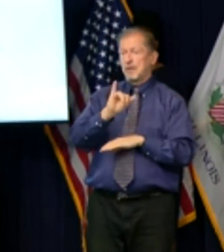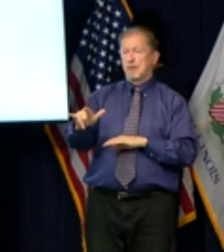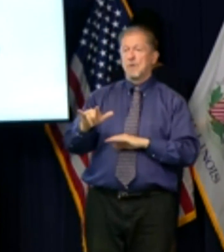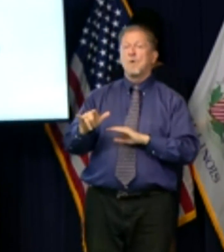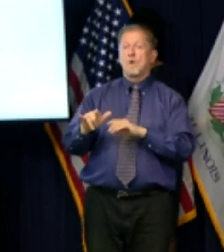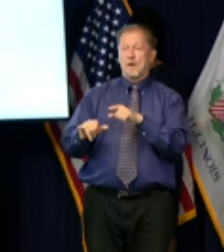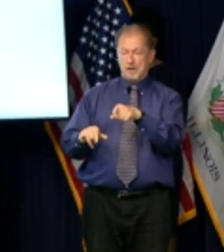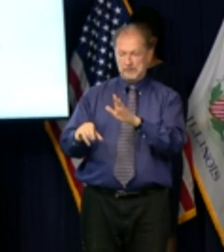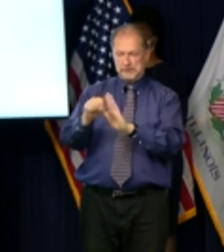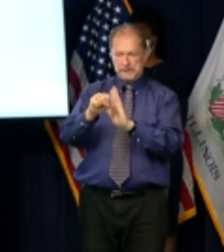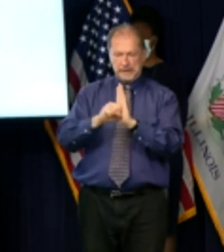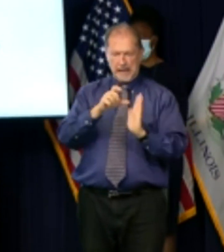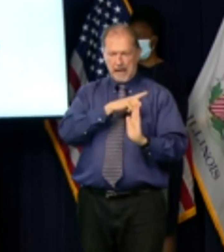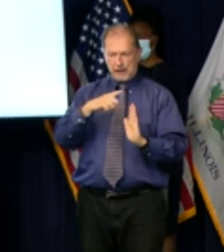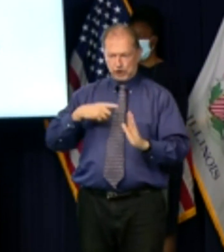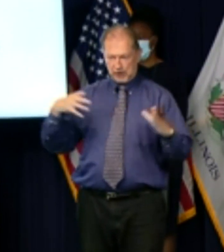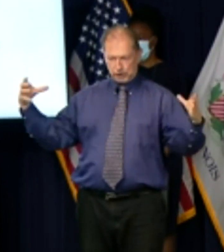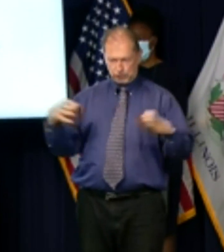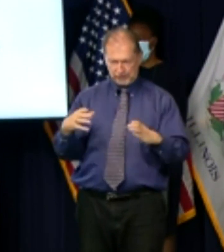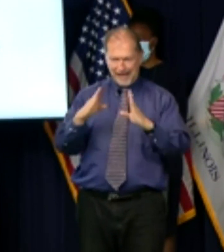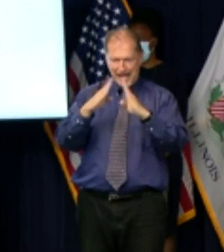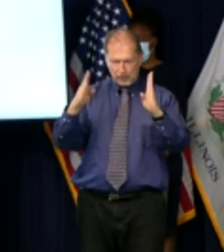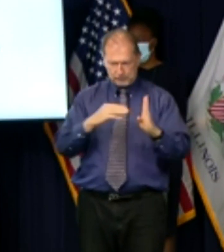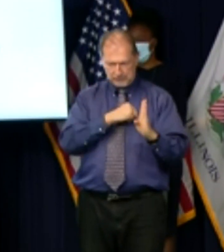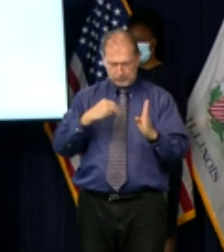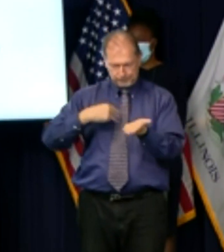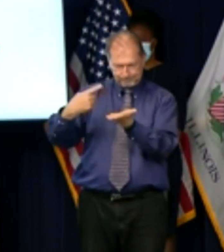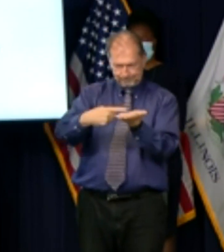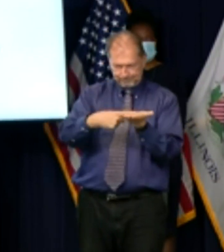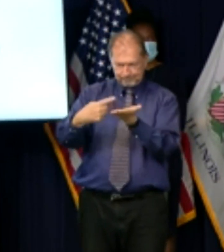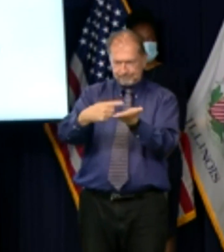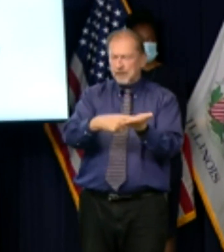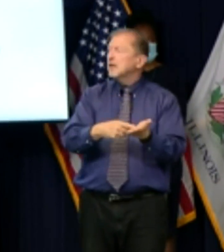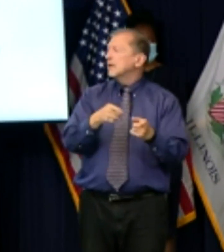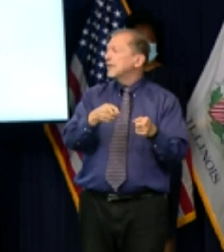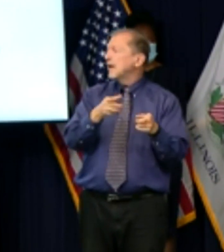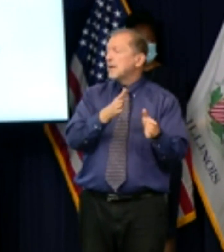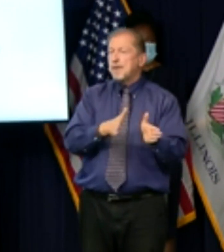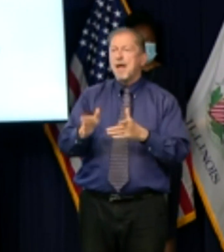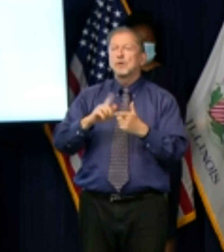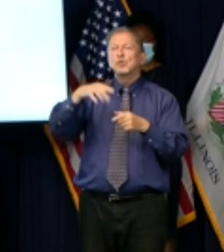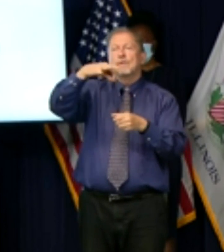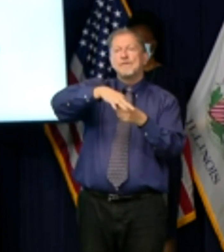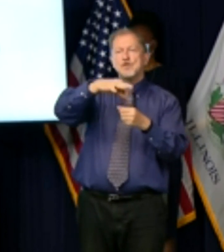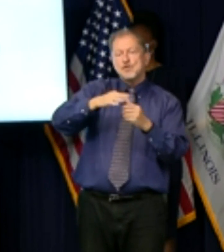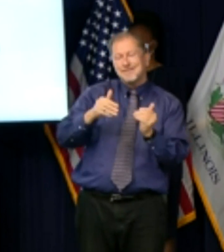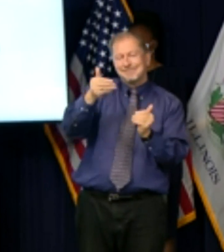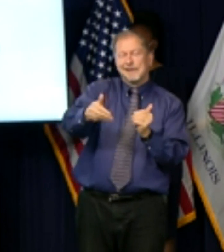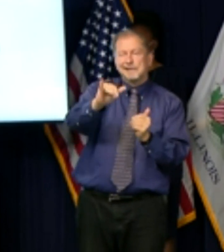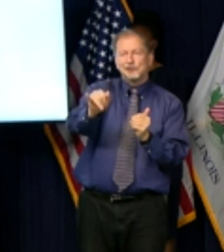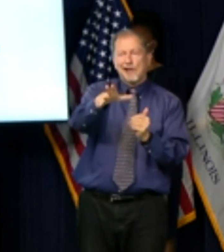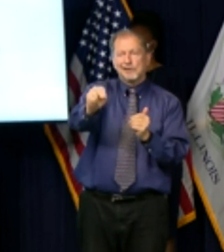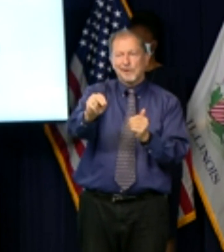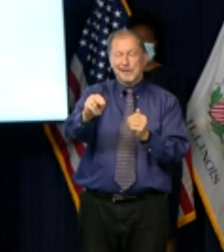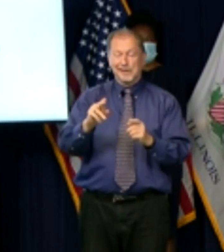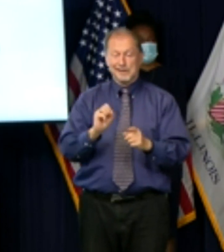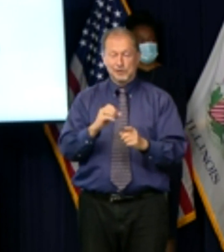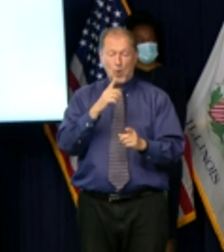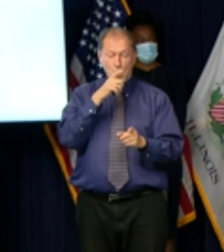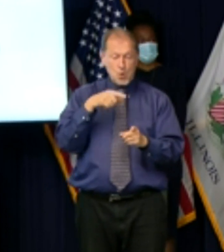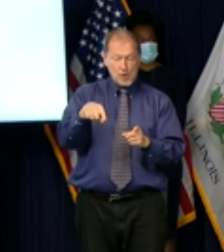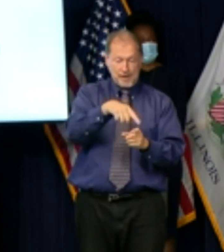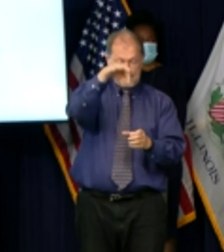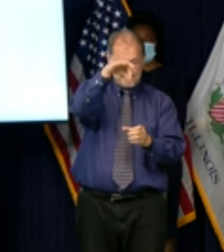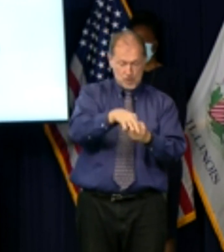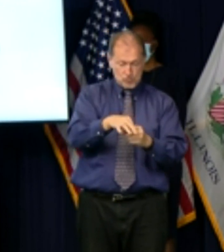you know they're going to certainly vote on that i think that vote is in early january um but you know i will work with whoever it is